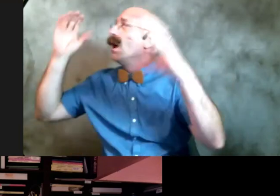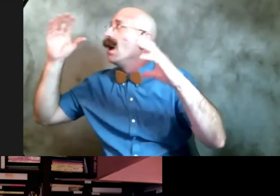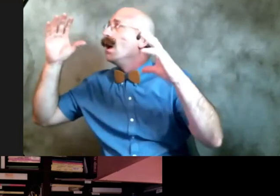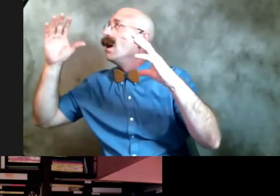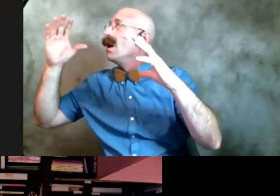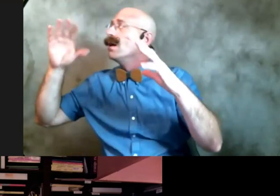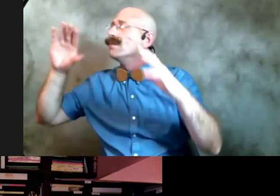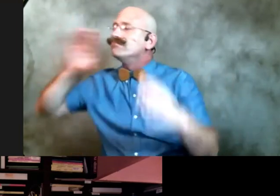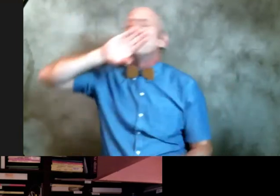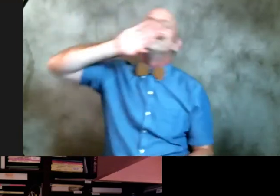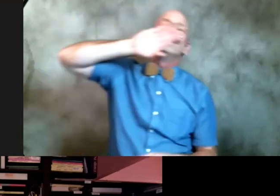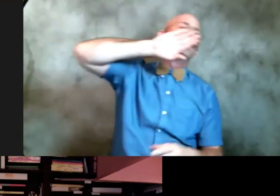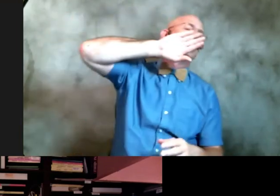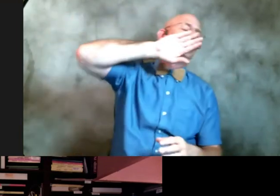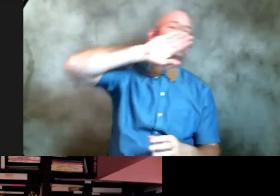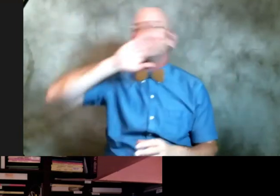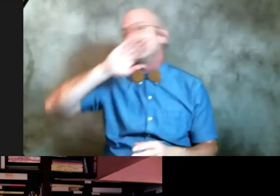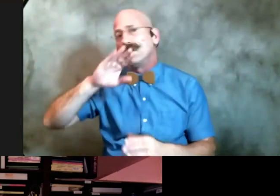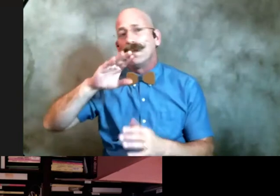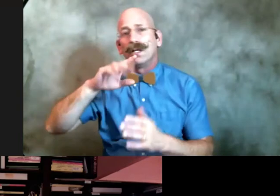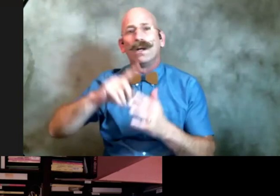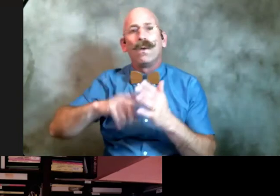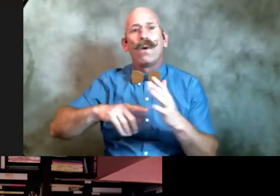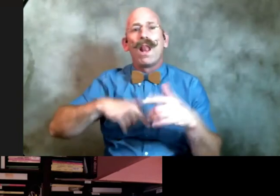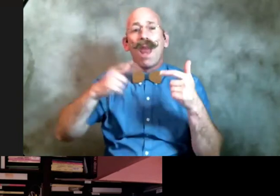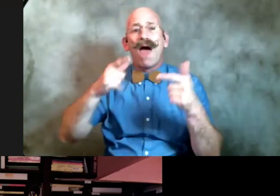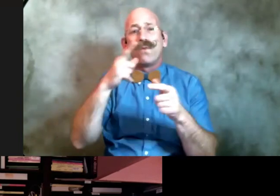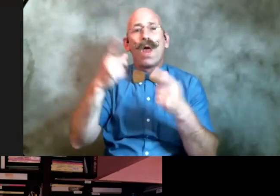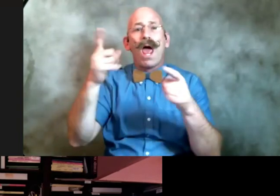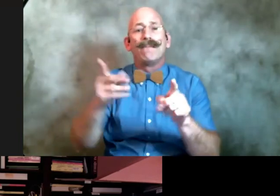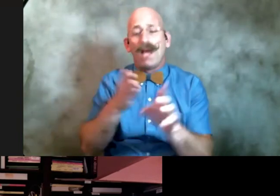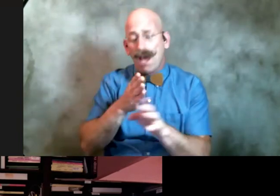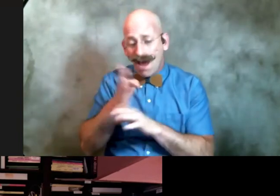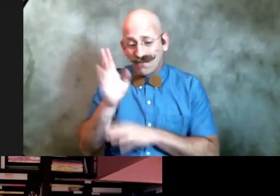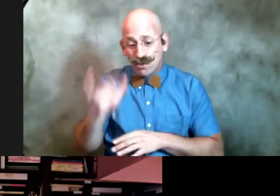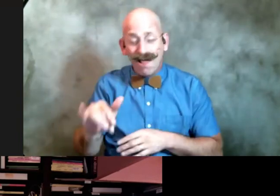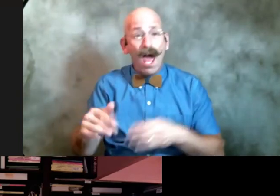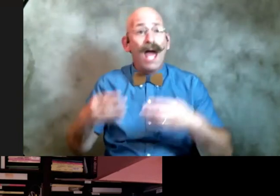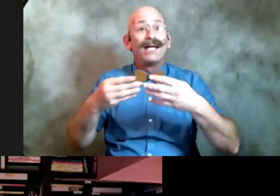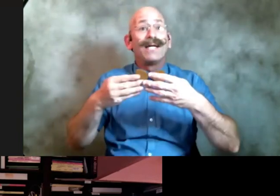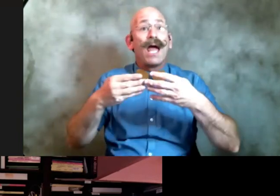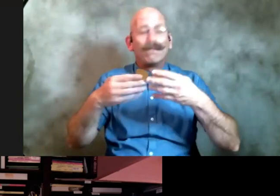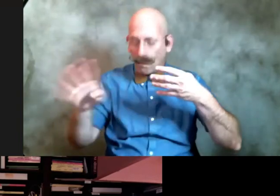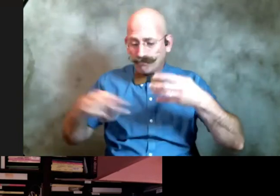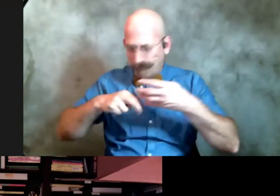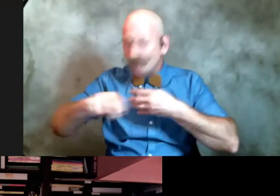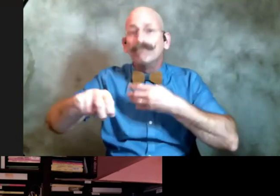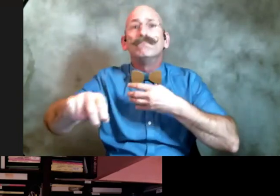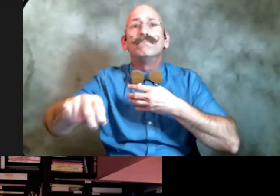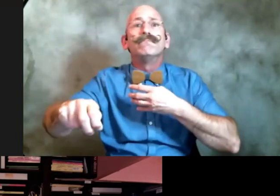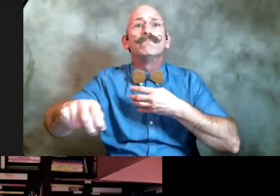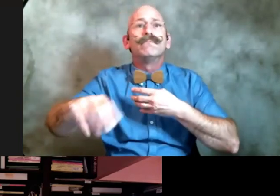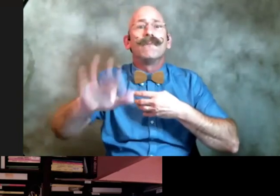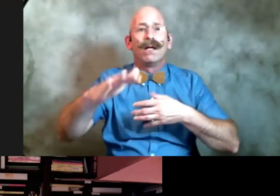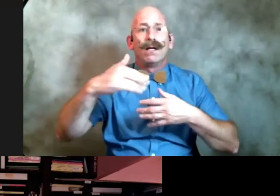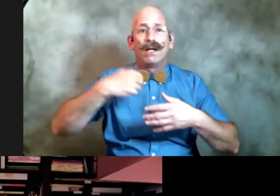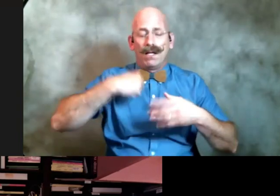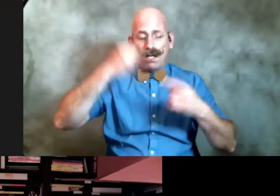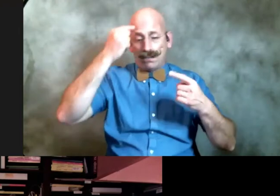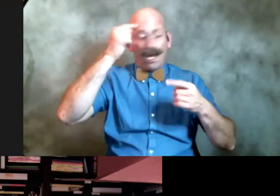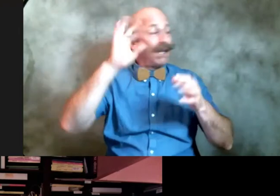one you'll be living after the unlocked gate the fleeting lapse of concentration